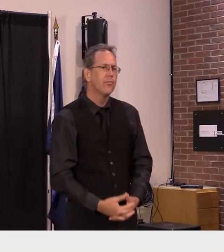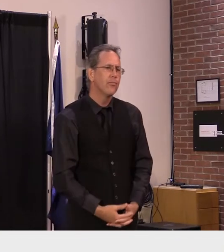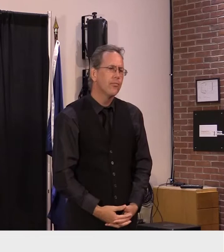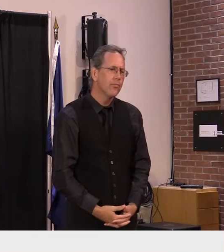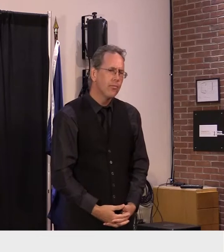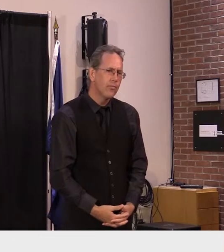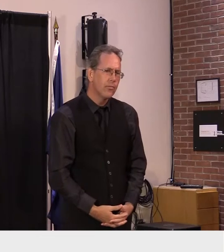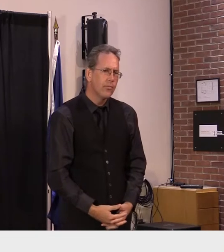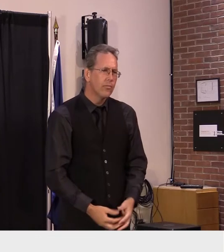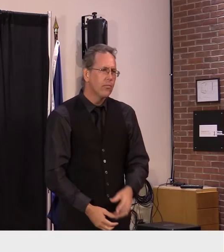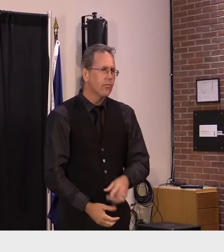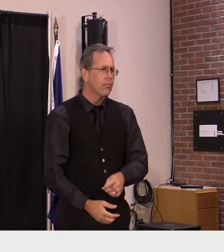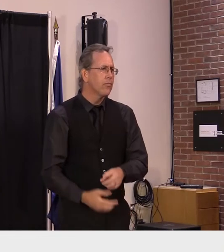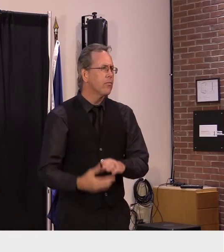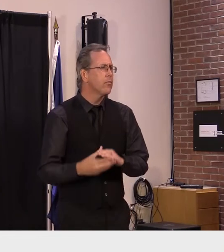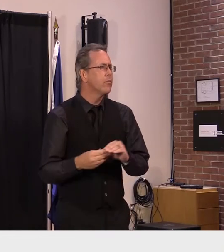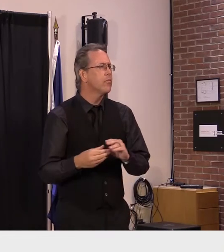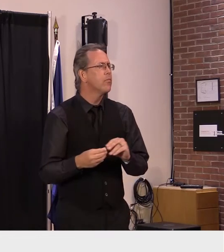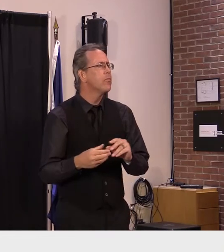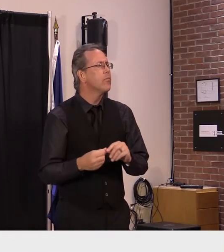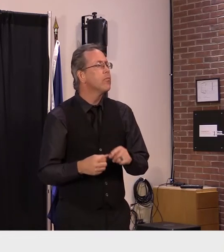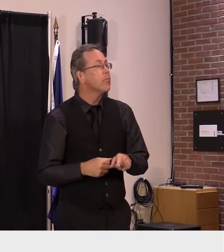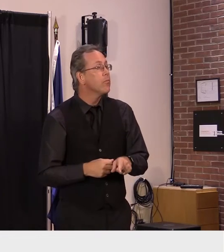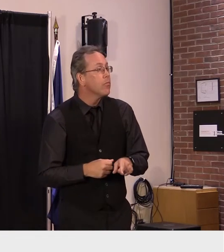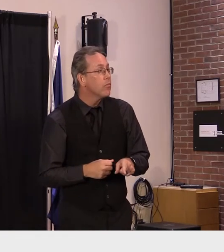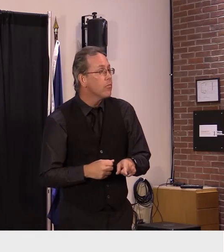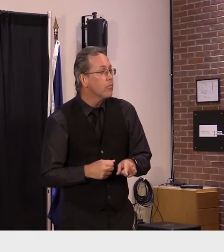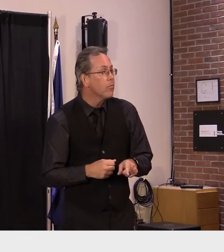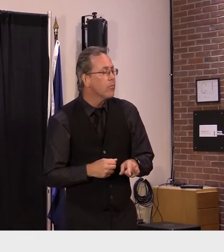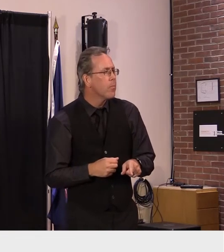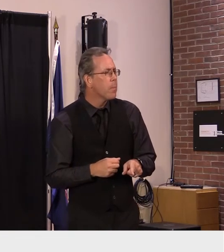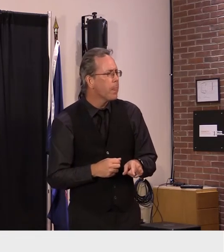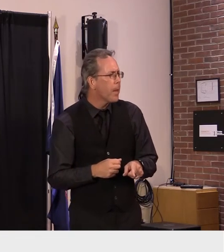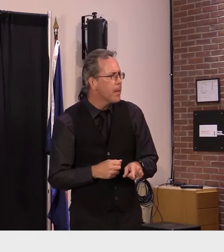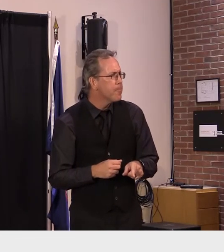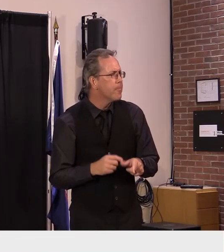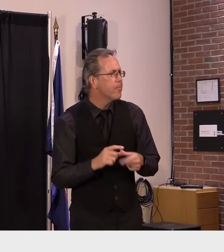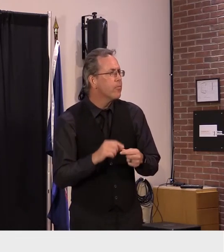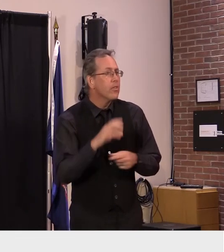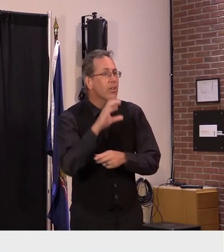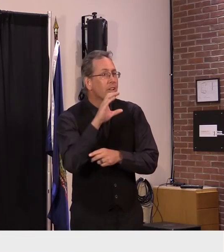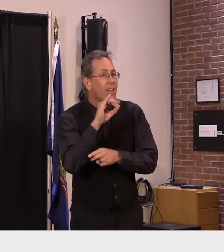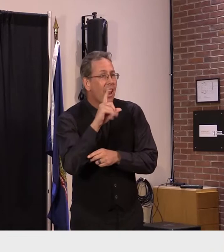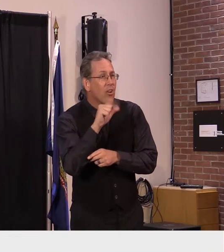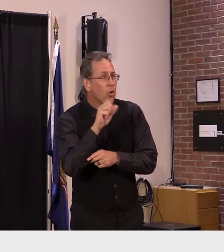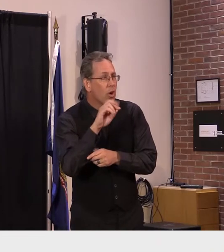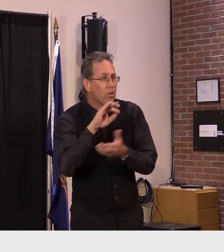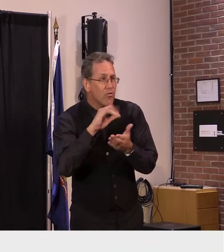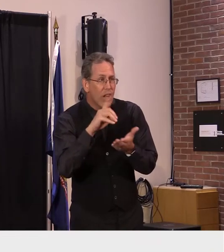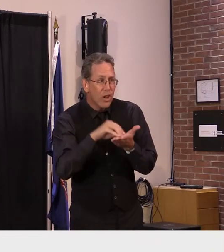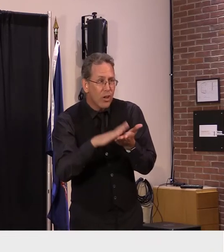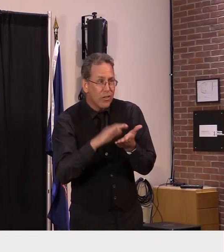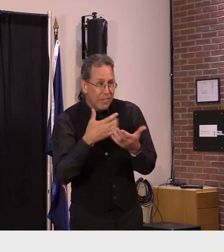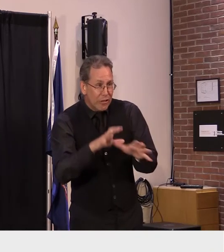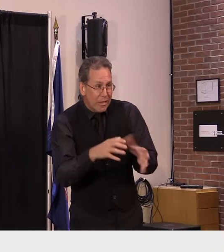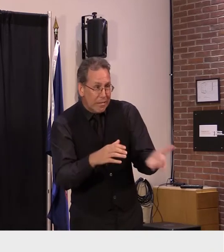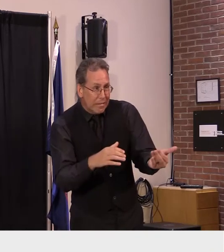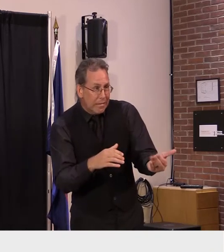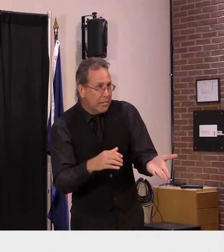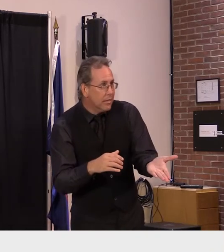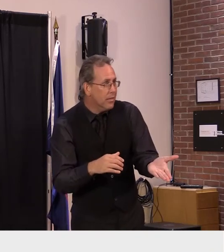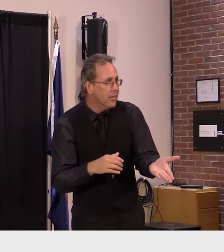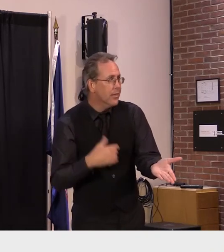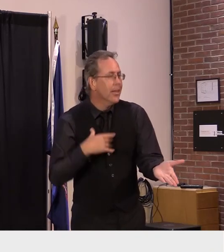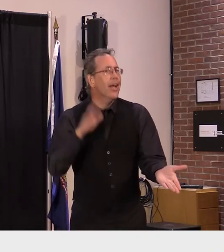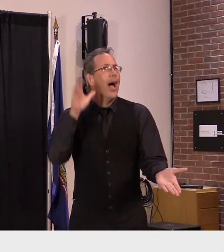andrew i do think we can hear you so if you have a question we should be able to hear it at this point great thank you am i coming through now you